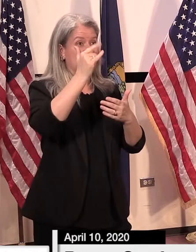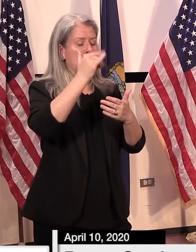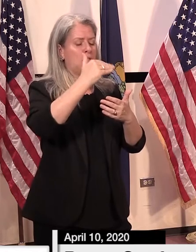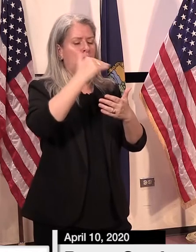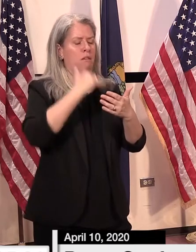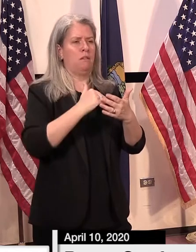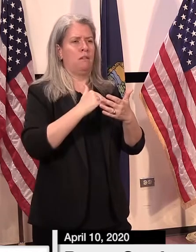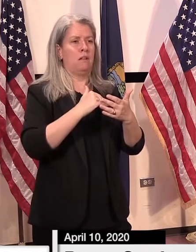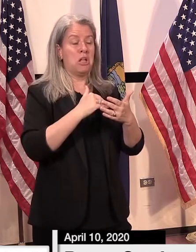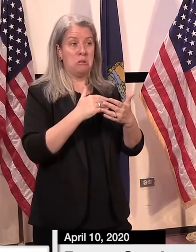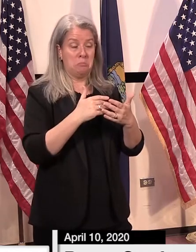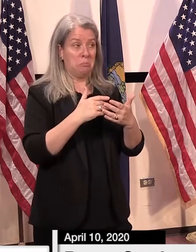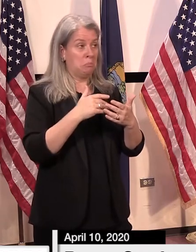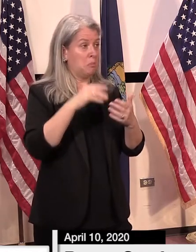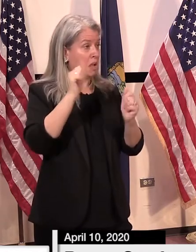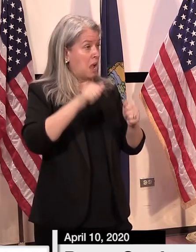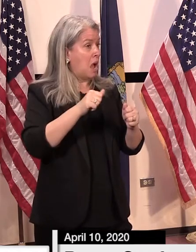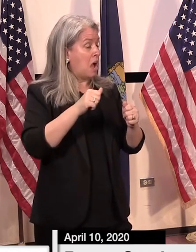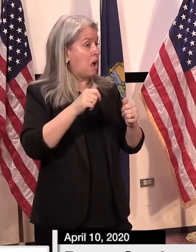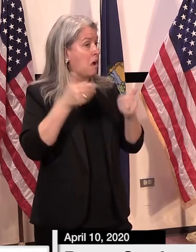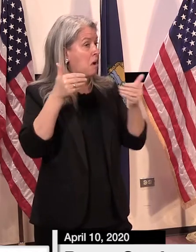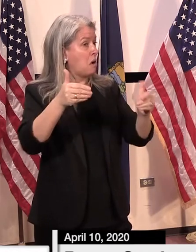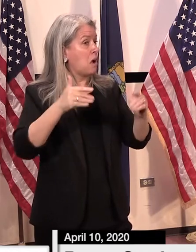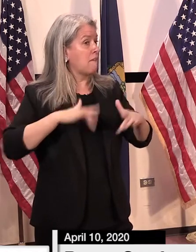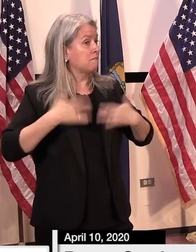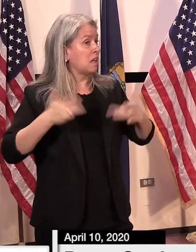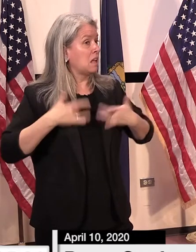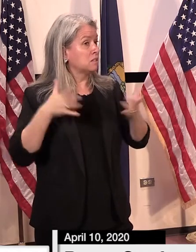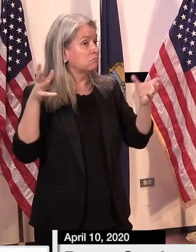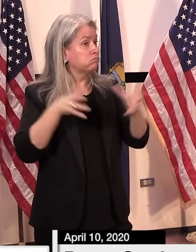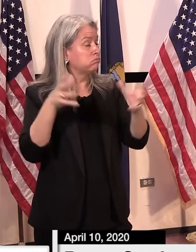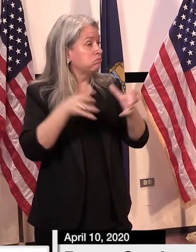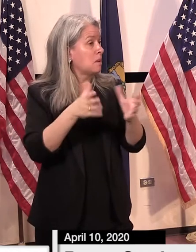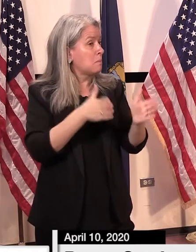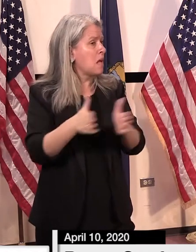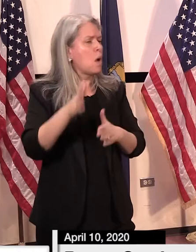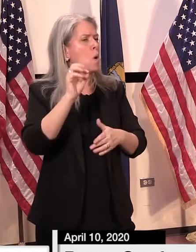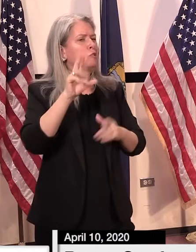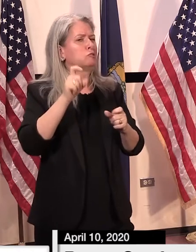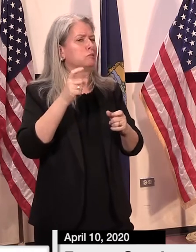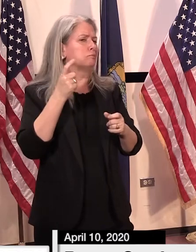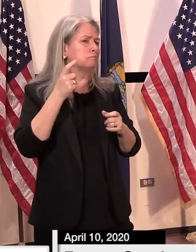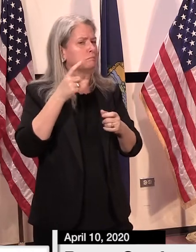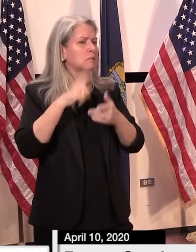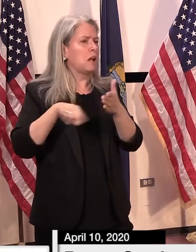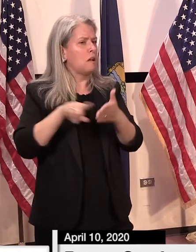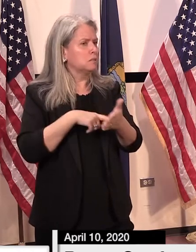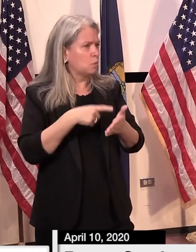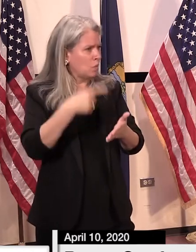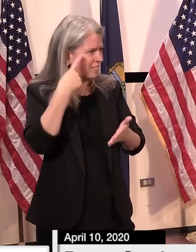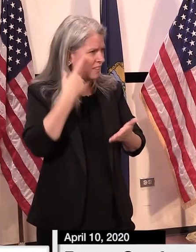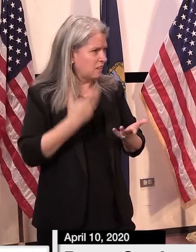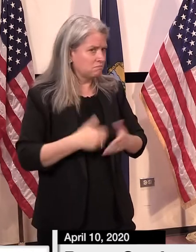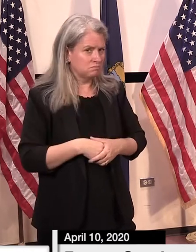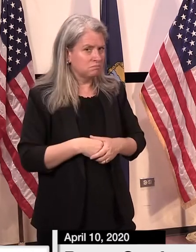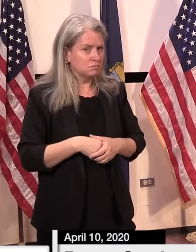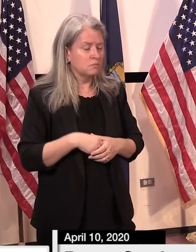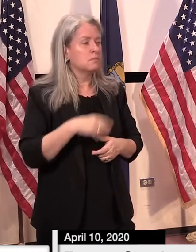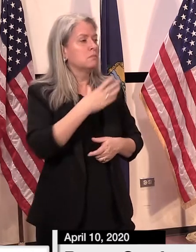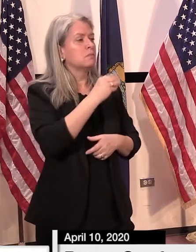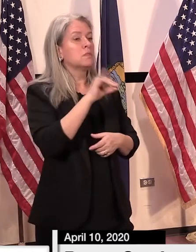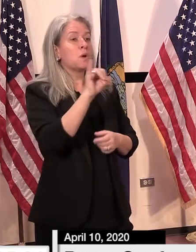individuals and groups consider canceling their events for that weekend? And I'm also wondering how the state is going to continue to enforce